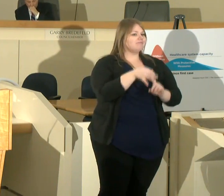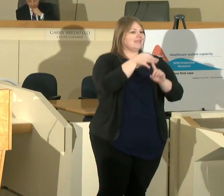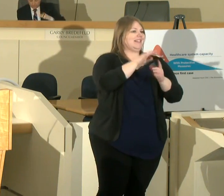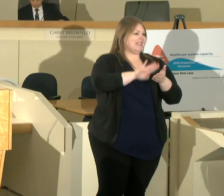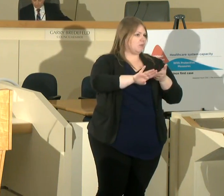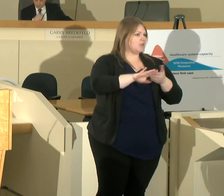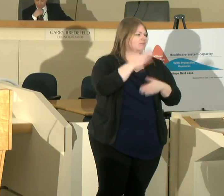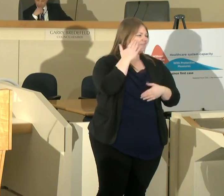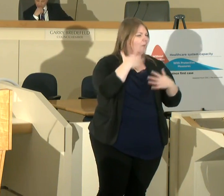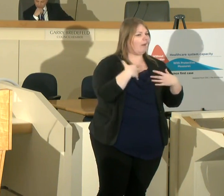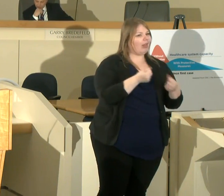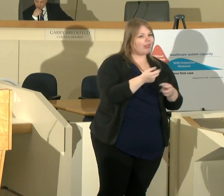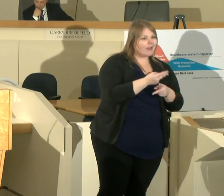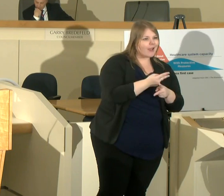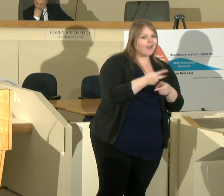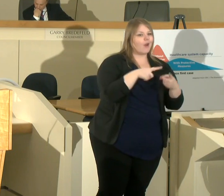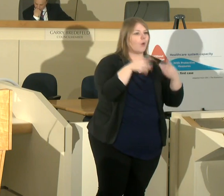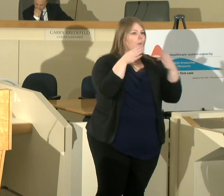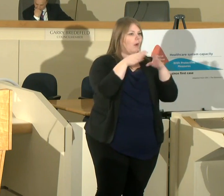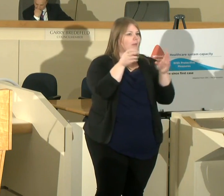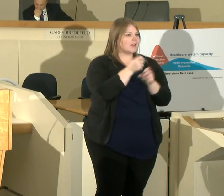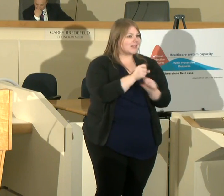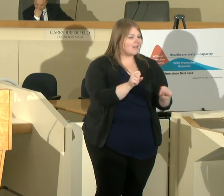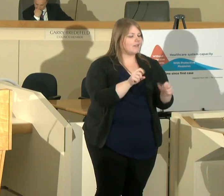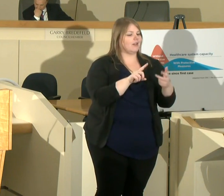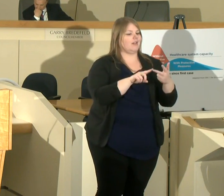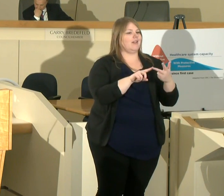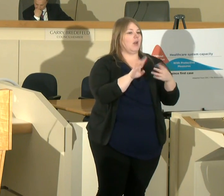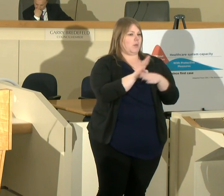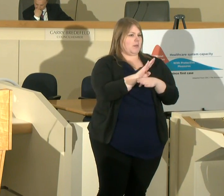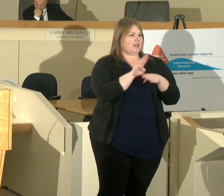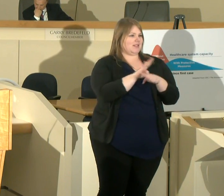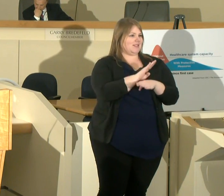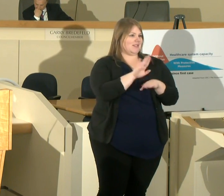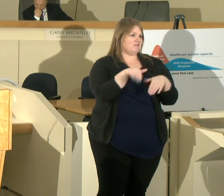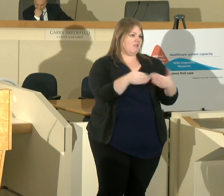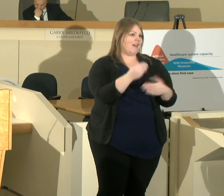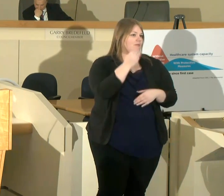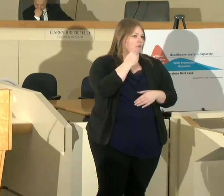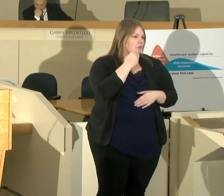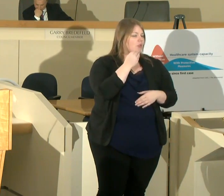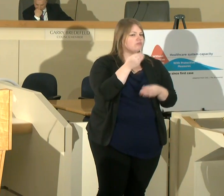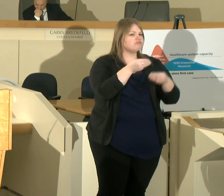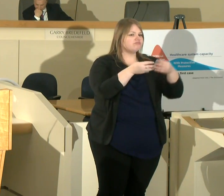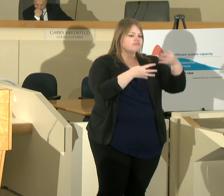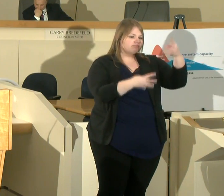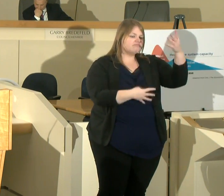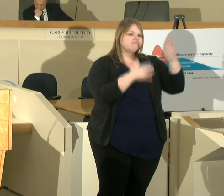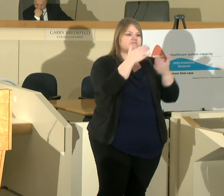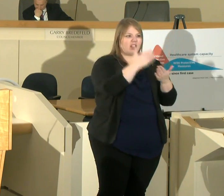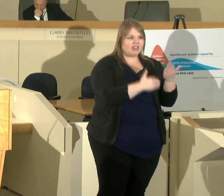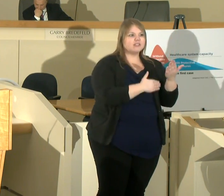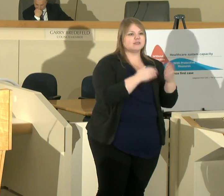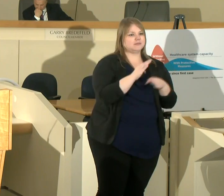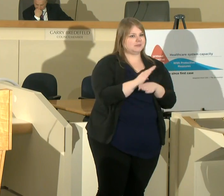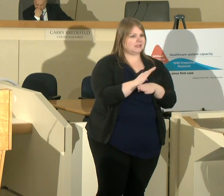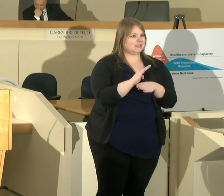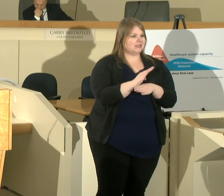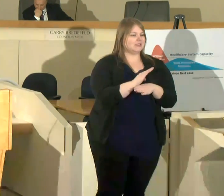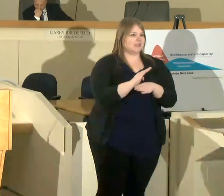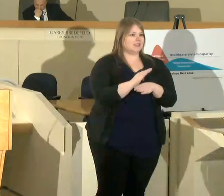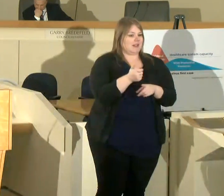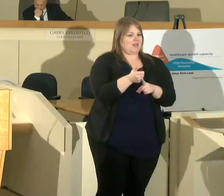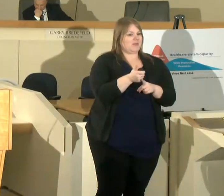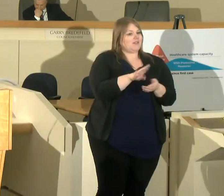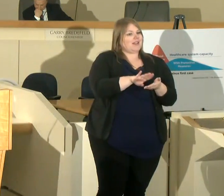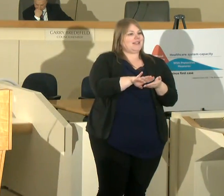public safety businesses that provide the food chain there's a long list of businesses that are